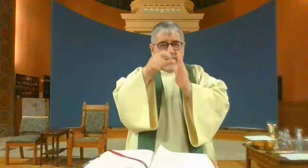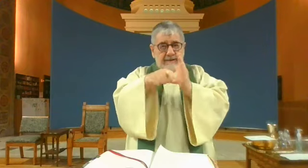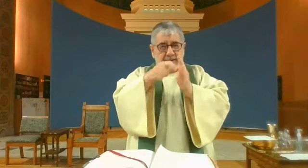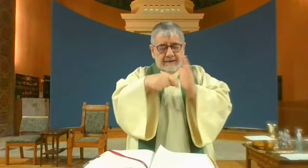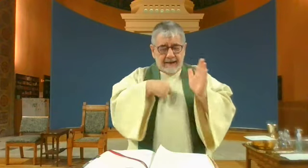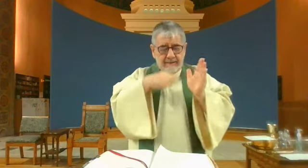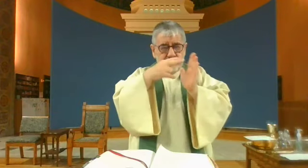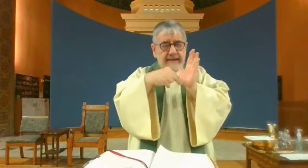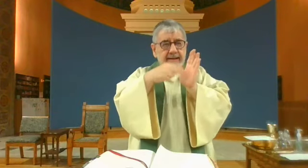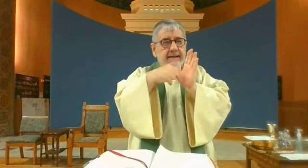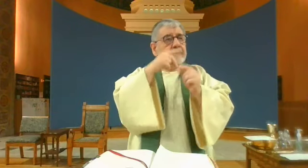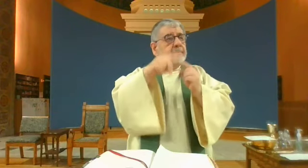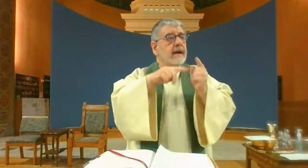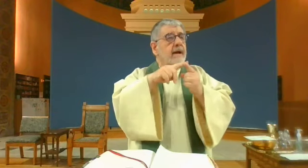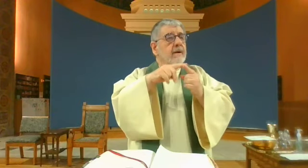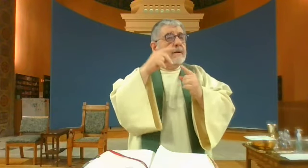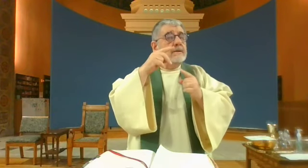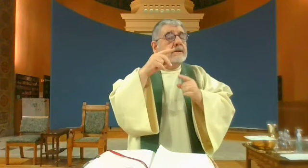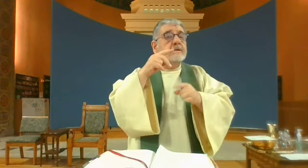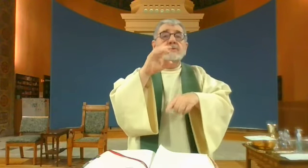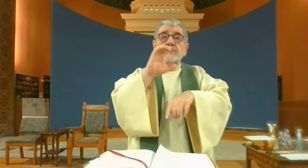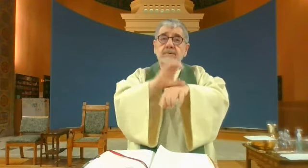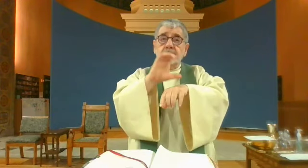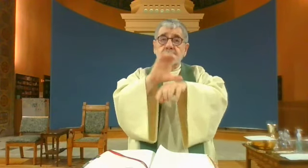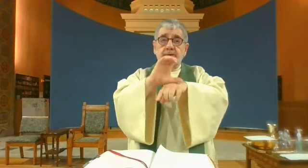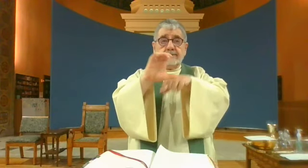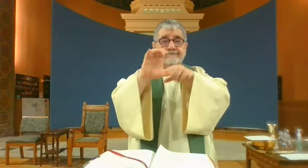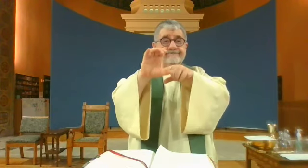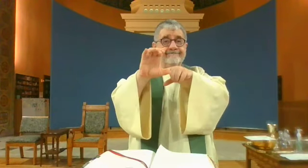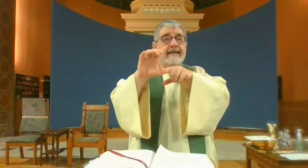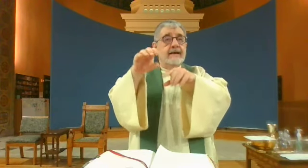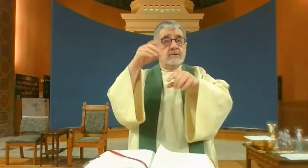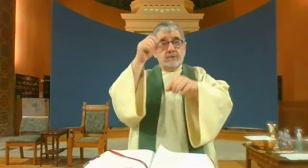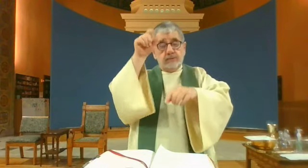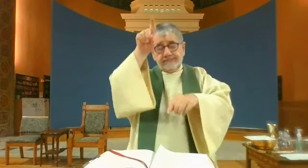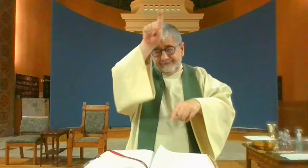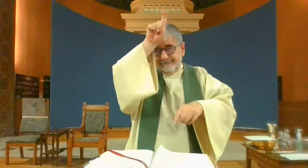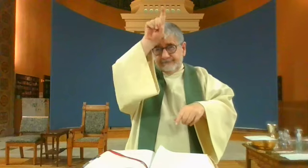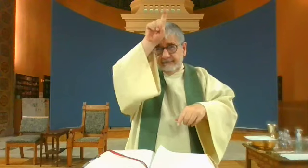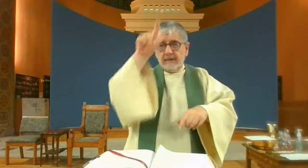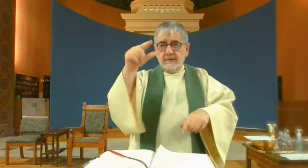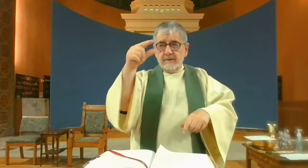Recently, I was reading an article about a church in Germany.